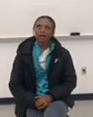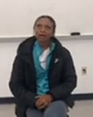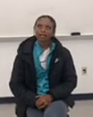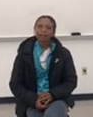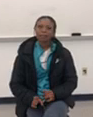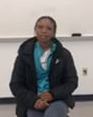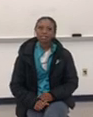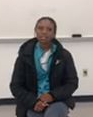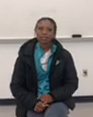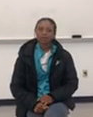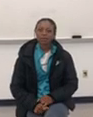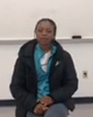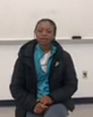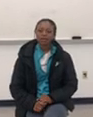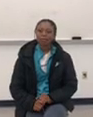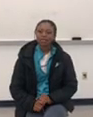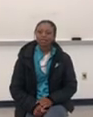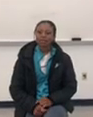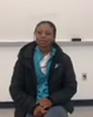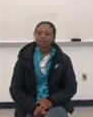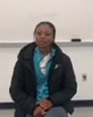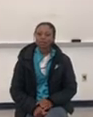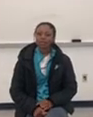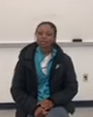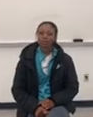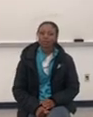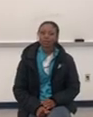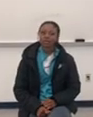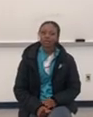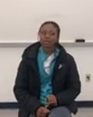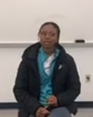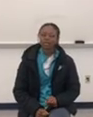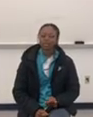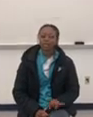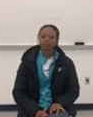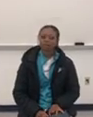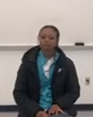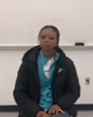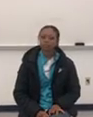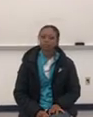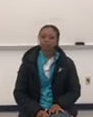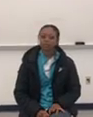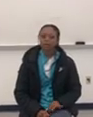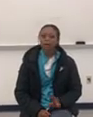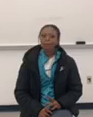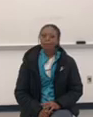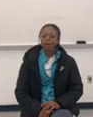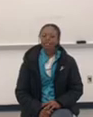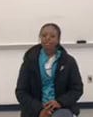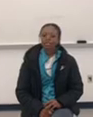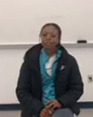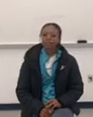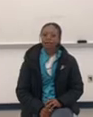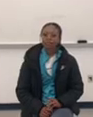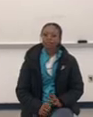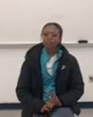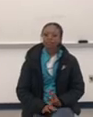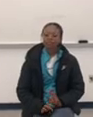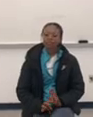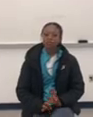I think Magic Kingdom might have been like my second favorite land only because like Animal Kingdom was really fun. Magic Kingdom had my favorite ride, which